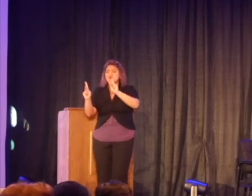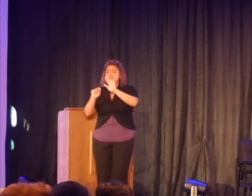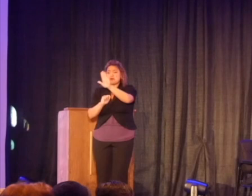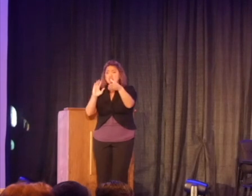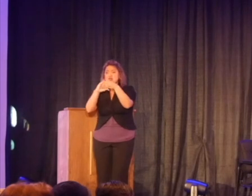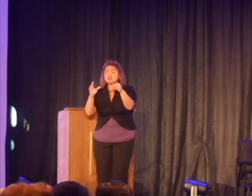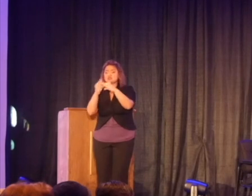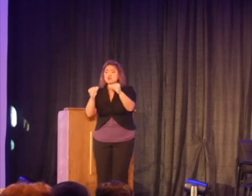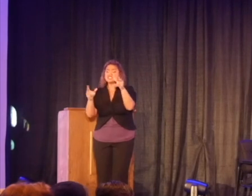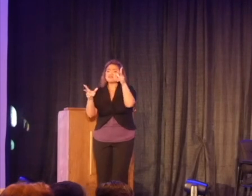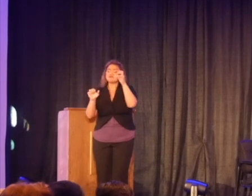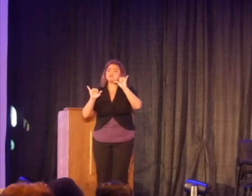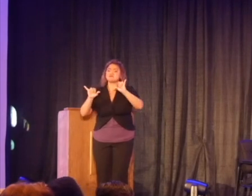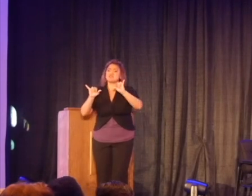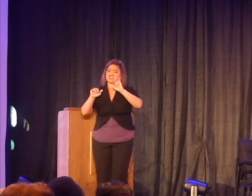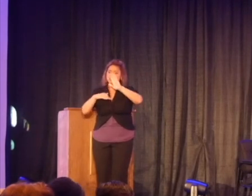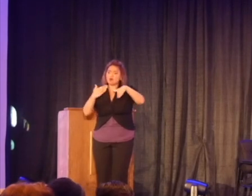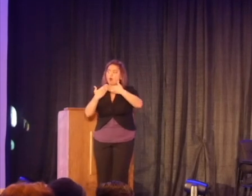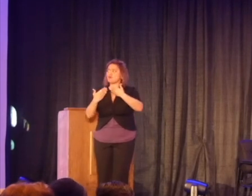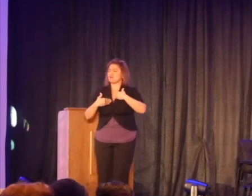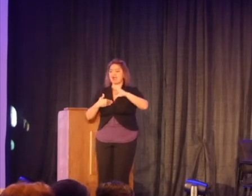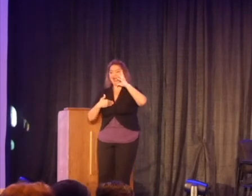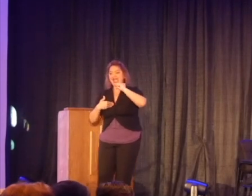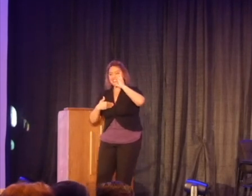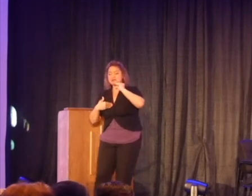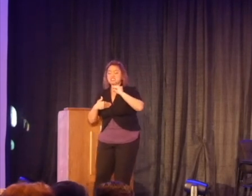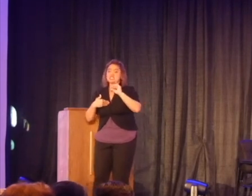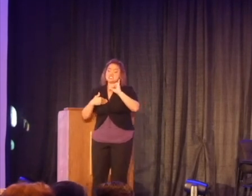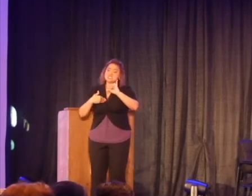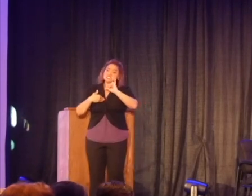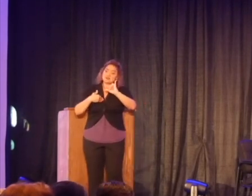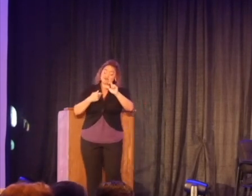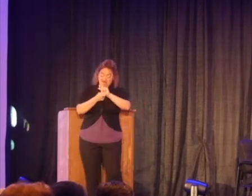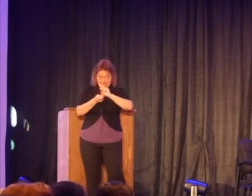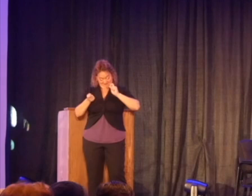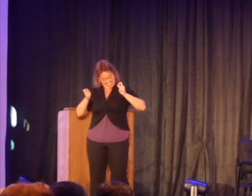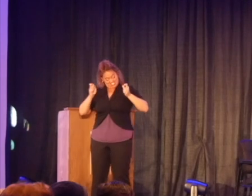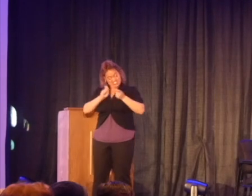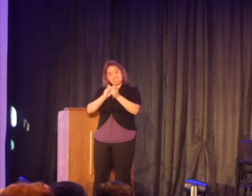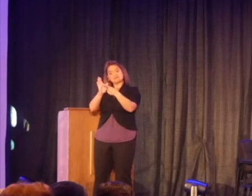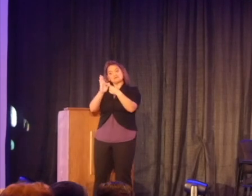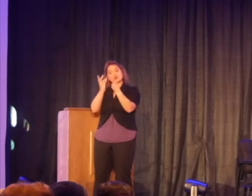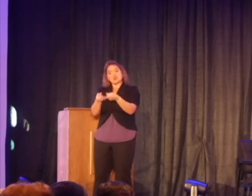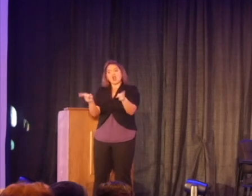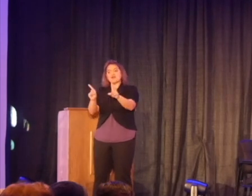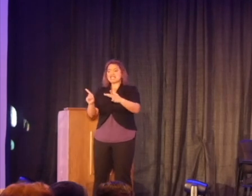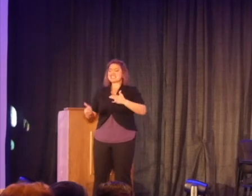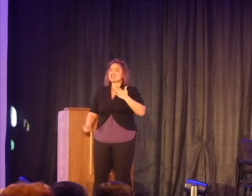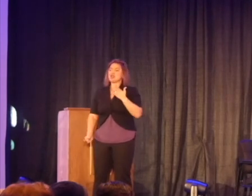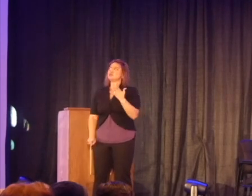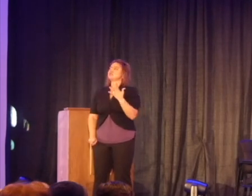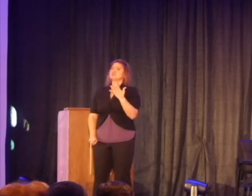That was the hardest thing for me because not all of them I experienced. But change needed to happen. And I felt, I don't know,